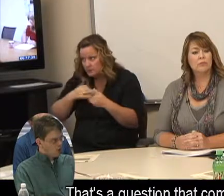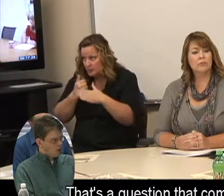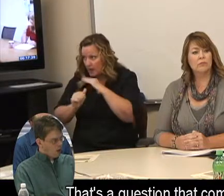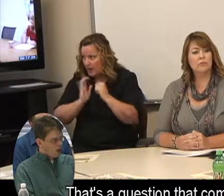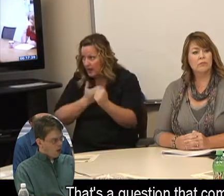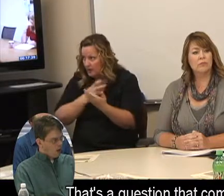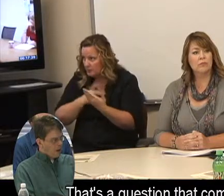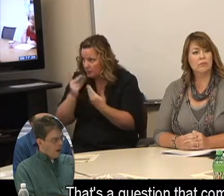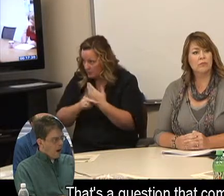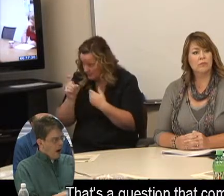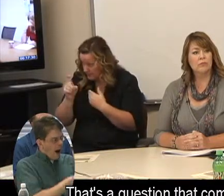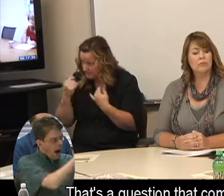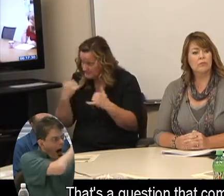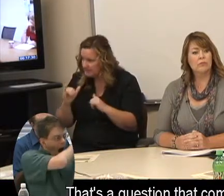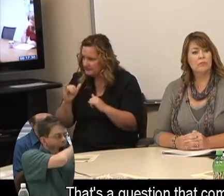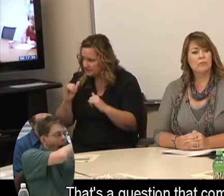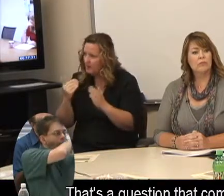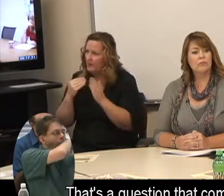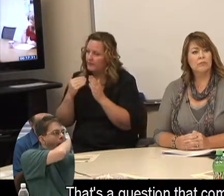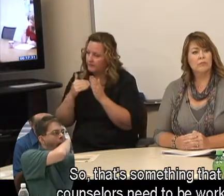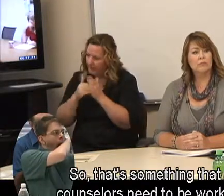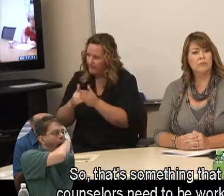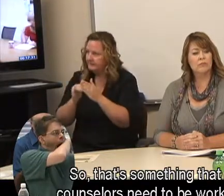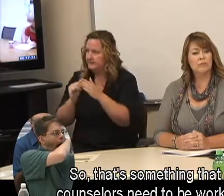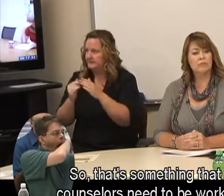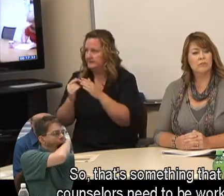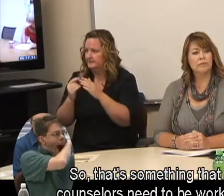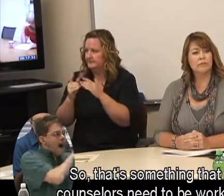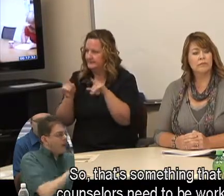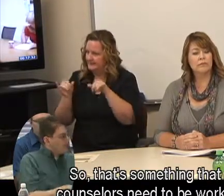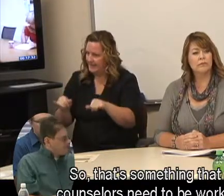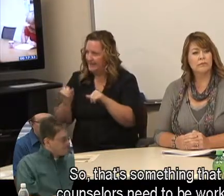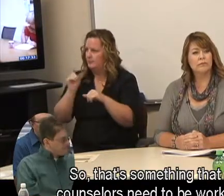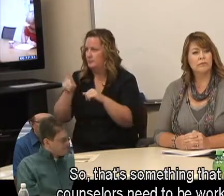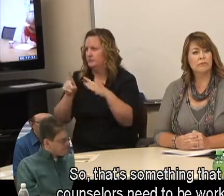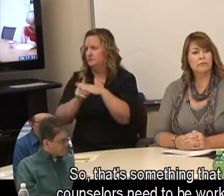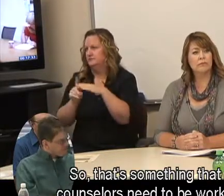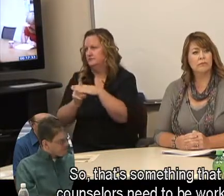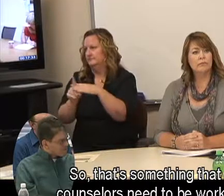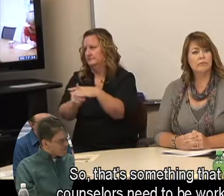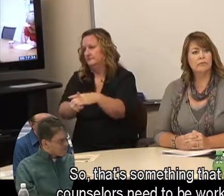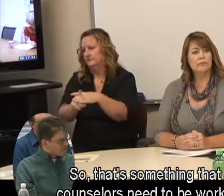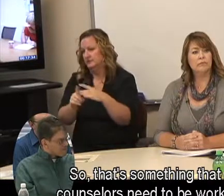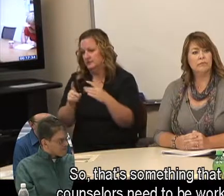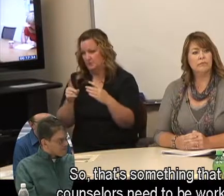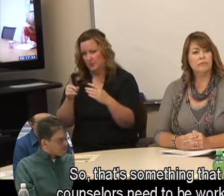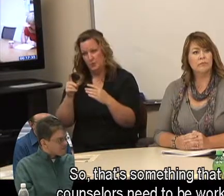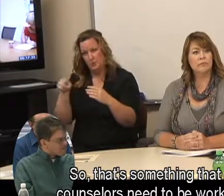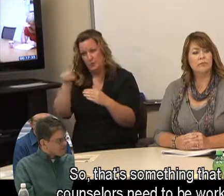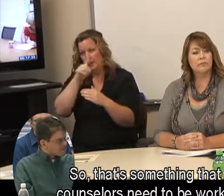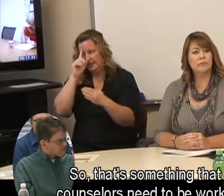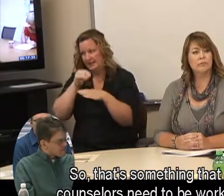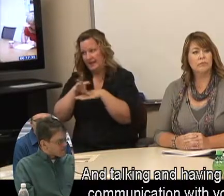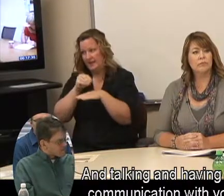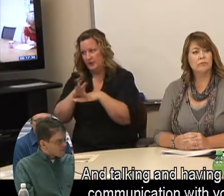That's a question that comes up. And so, you know, that's something I think that counselors need to be working out with and talking,